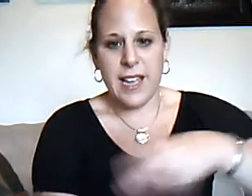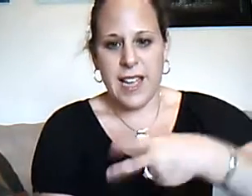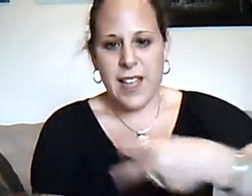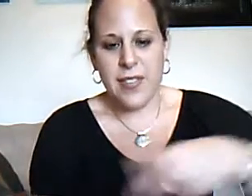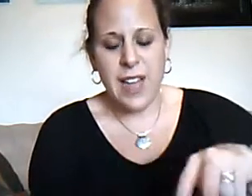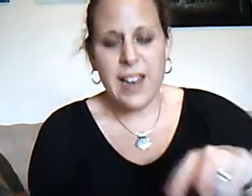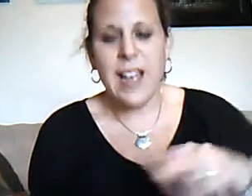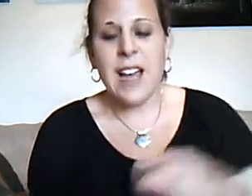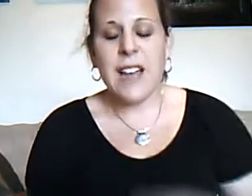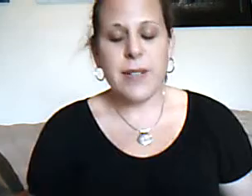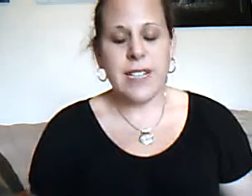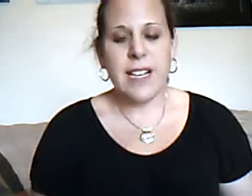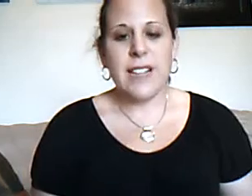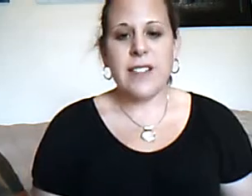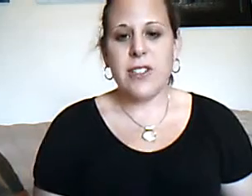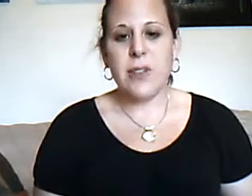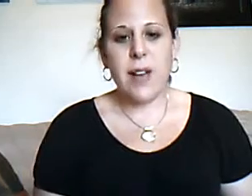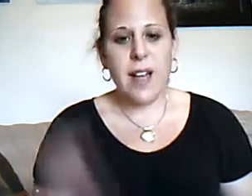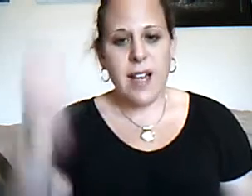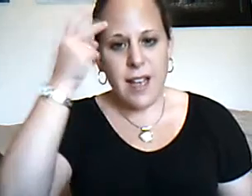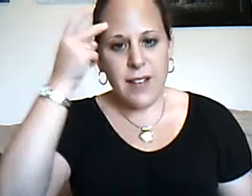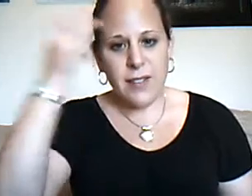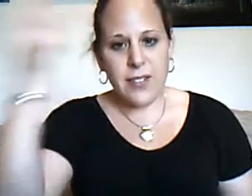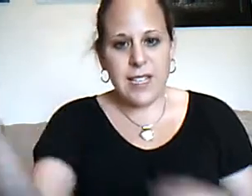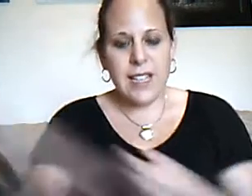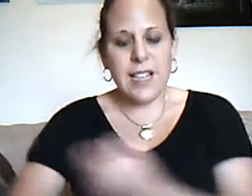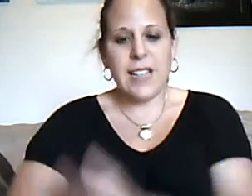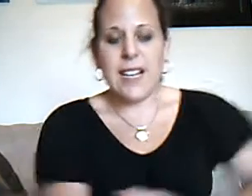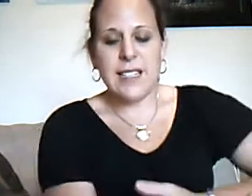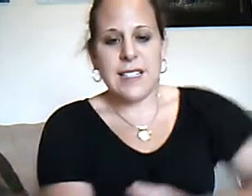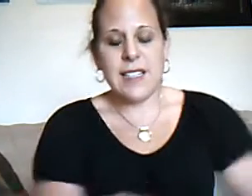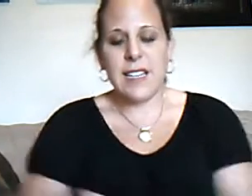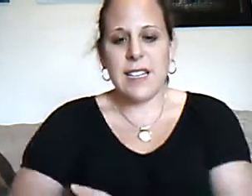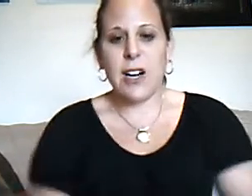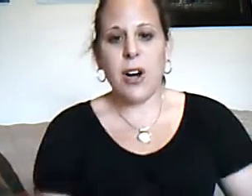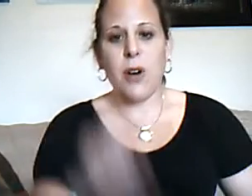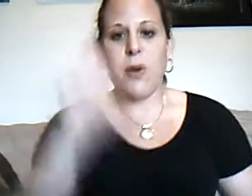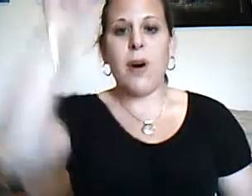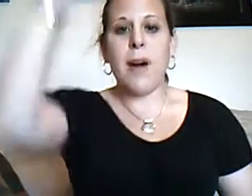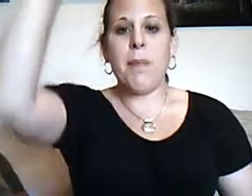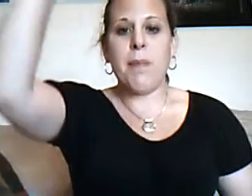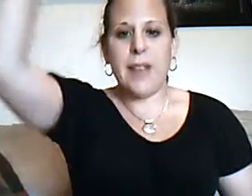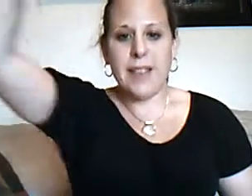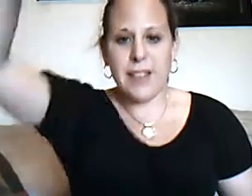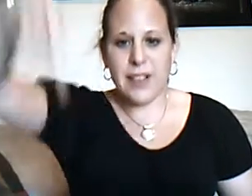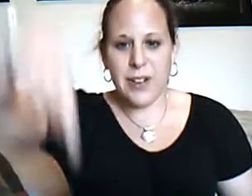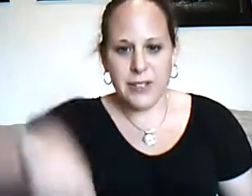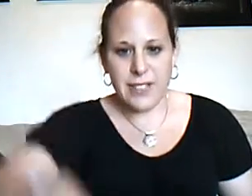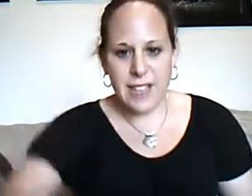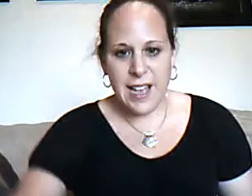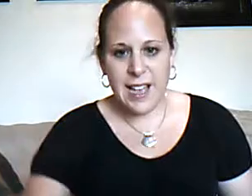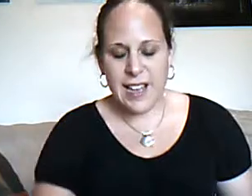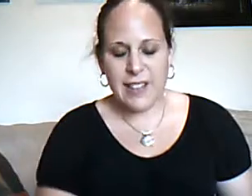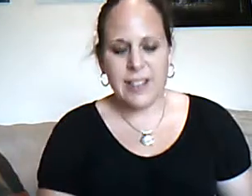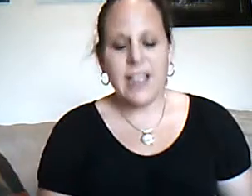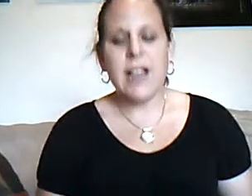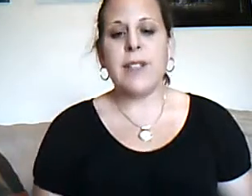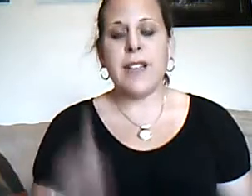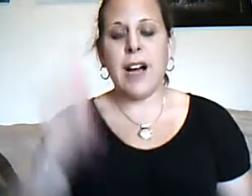and that? And then we did, did you ever see a lassie go up and go down? We did up